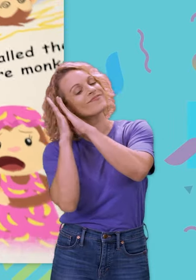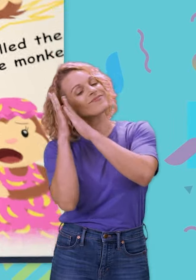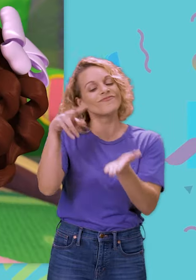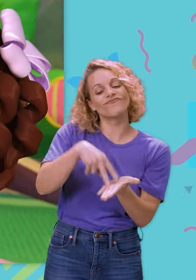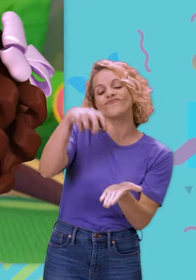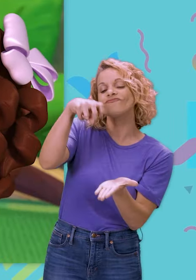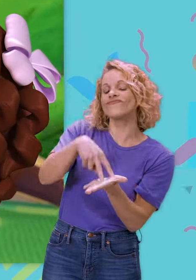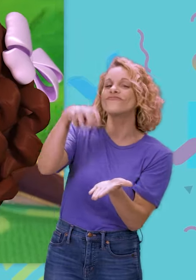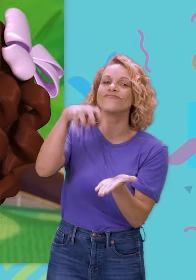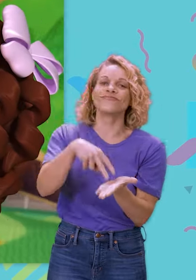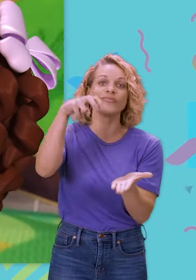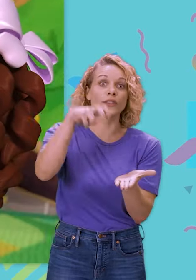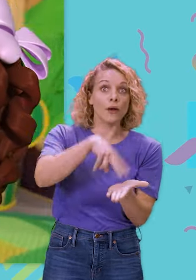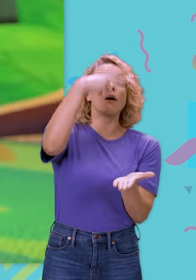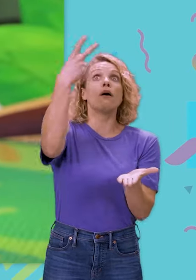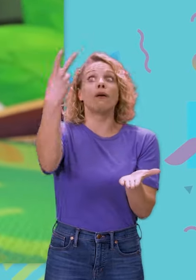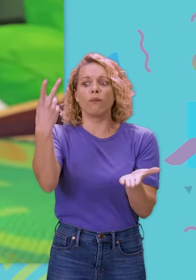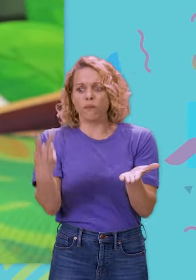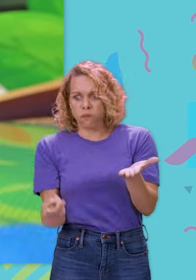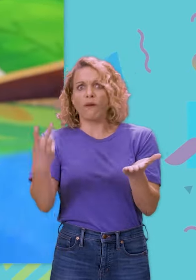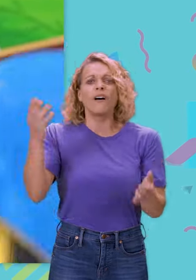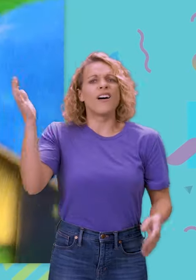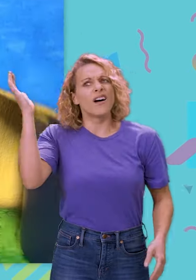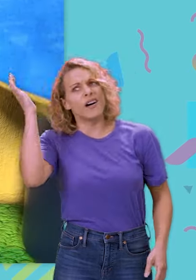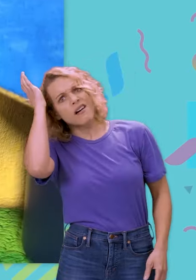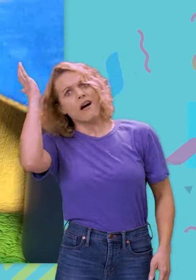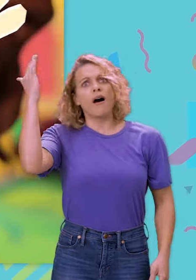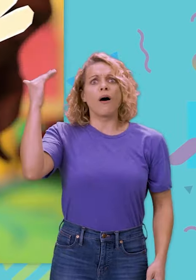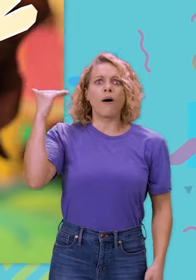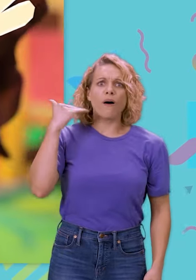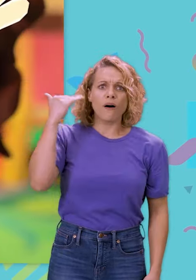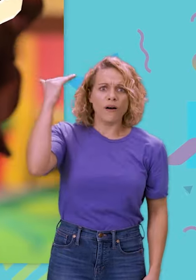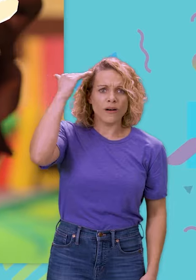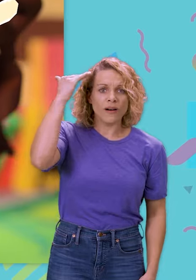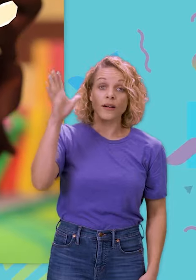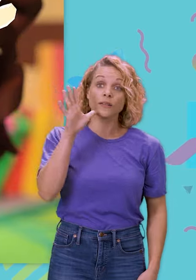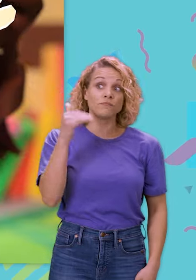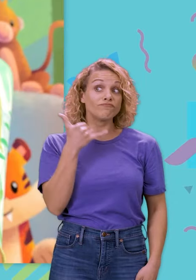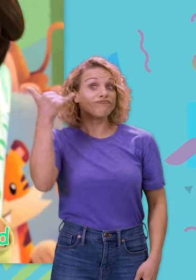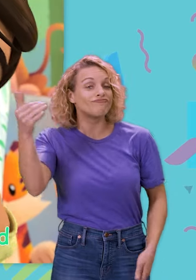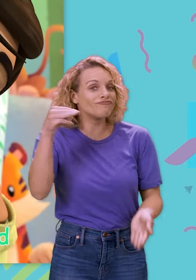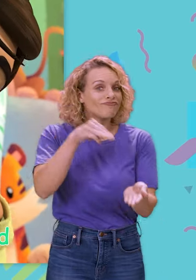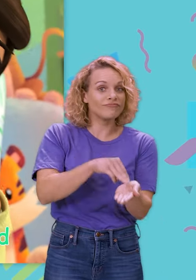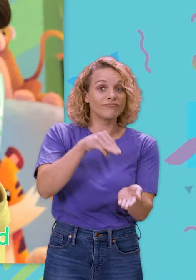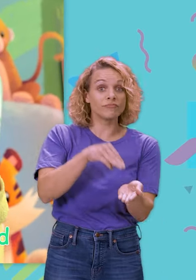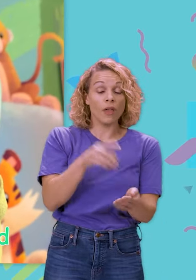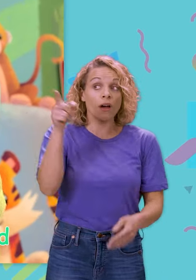jumping on the bed Oh! fell off and bumped his head Mama called the doctor